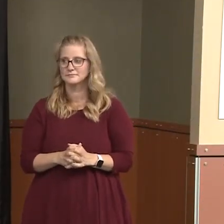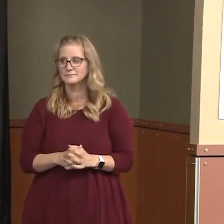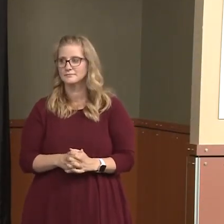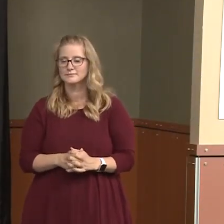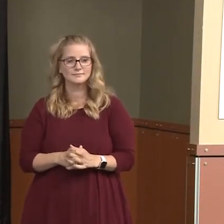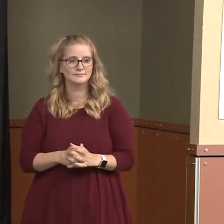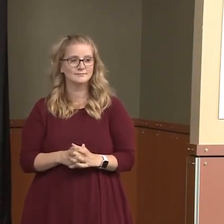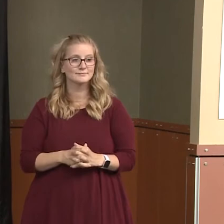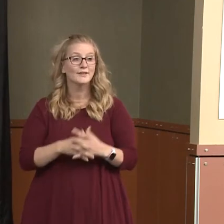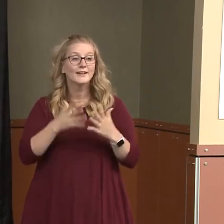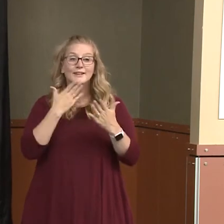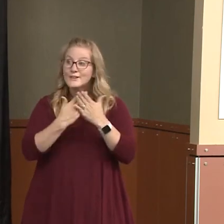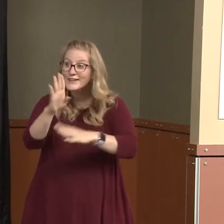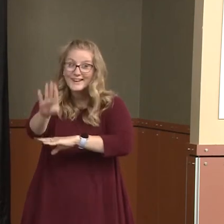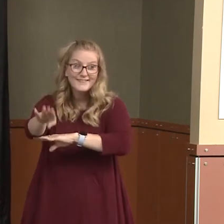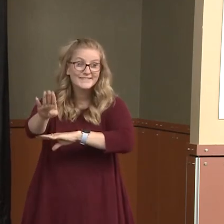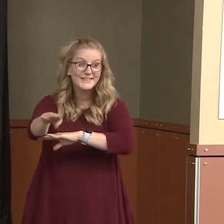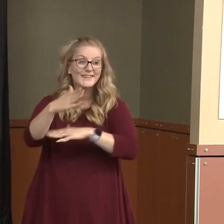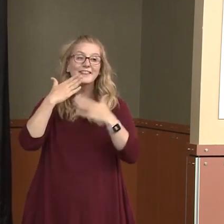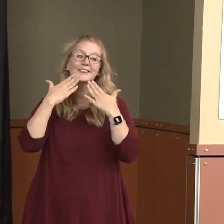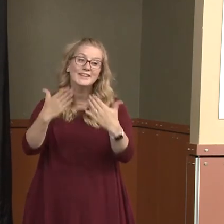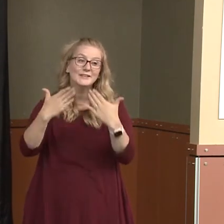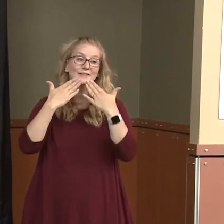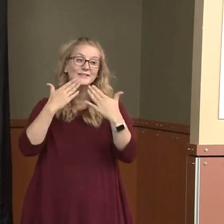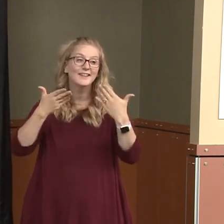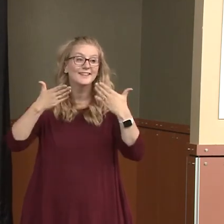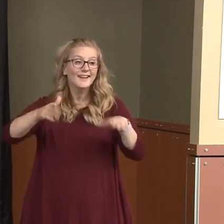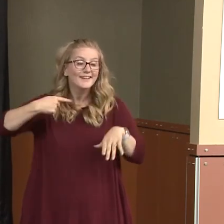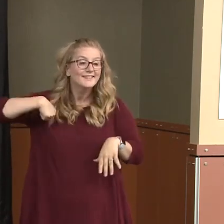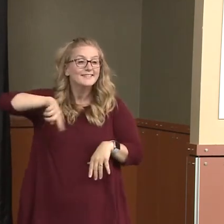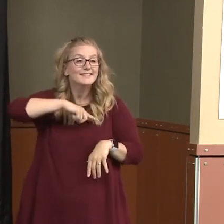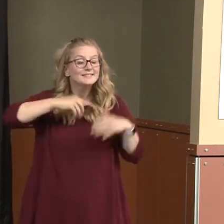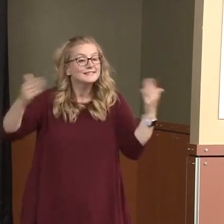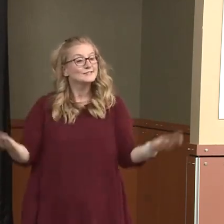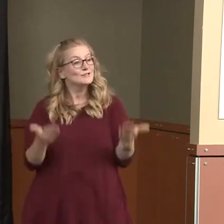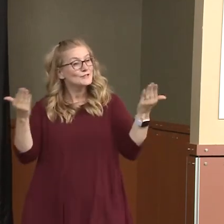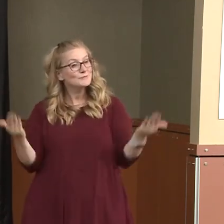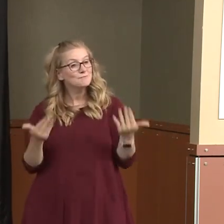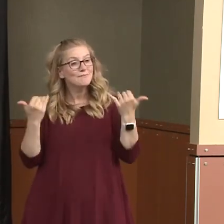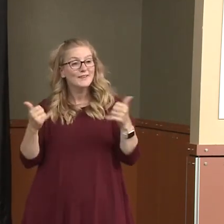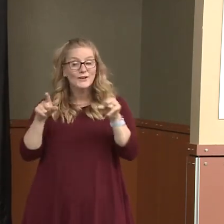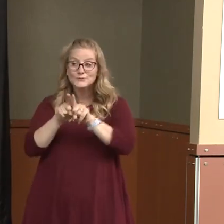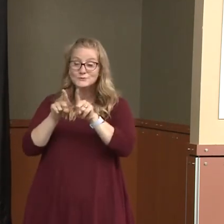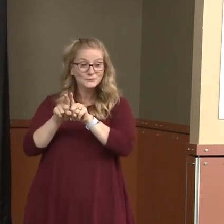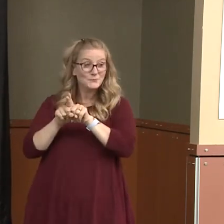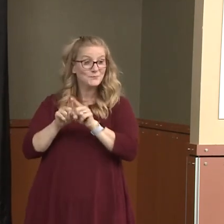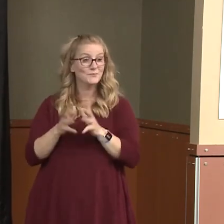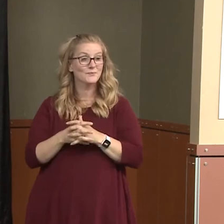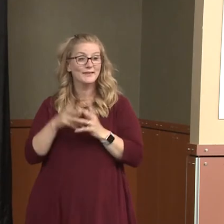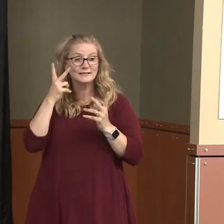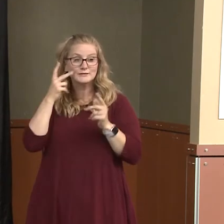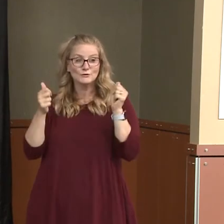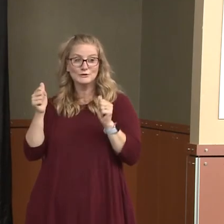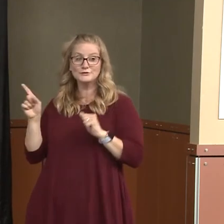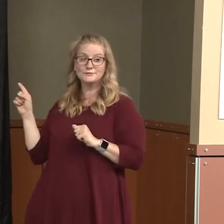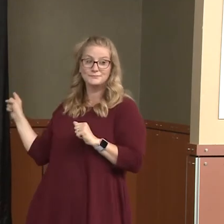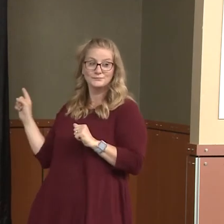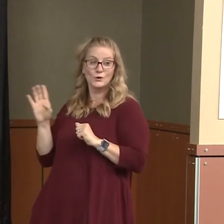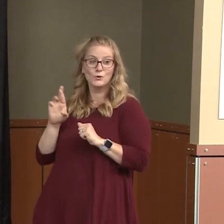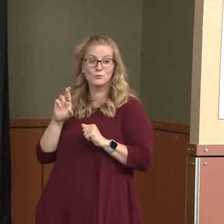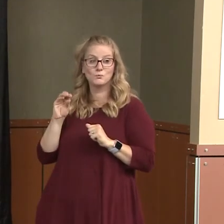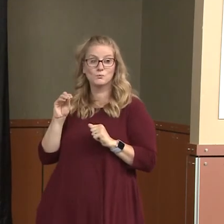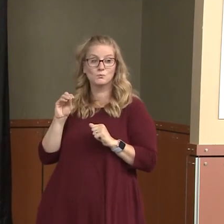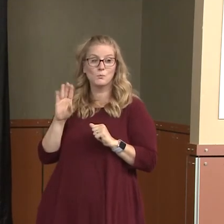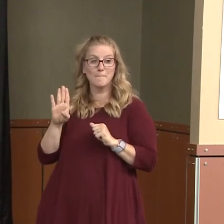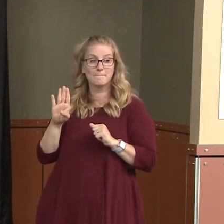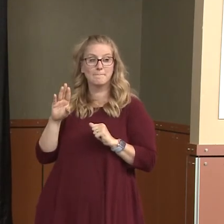Good afternoon and thanks for having us. I have with me today also, if I can see which side I'm on, Rob Monicle to my left